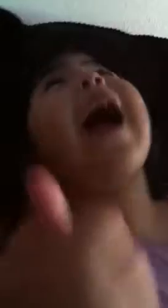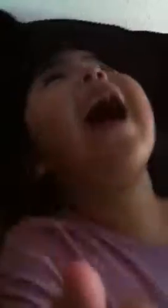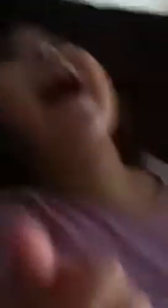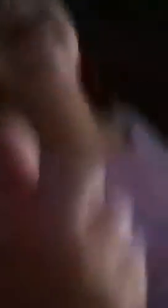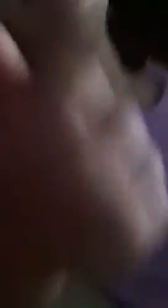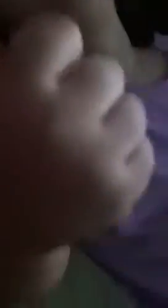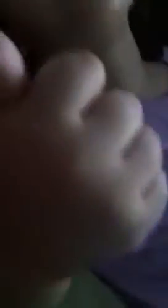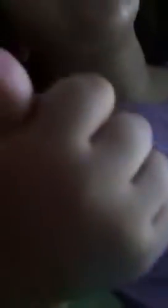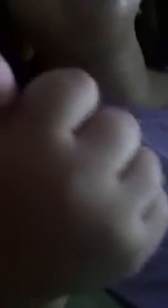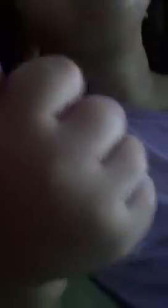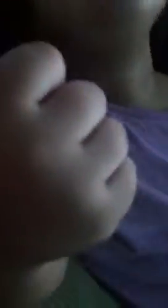E,